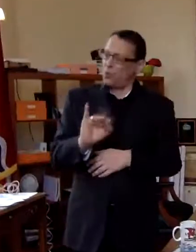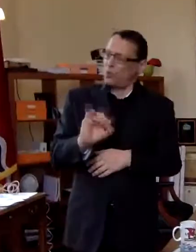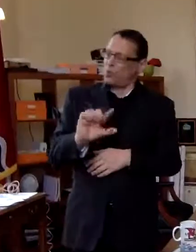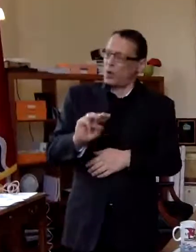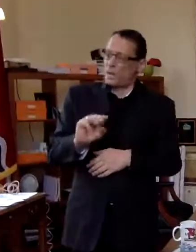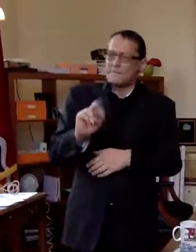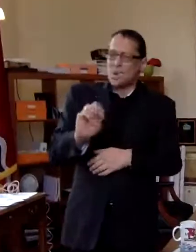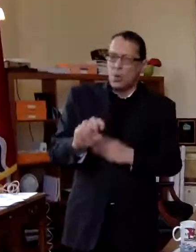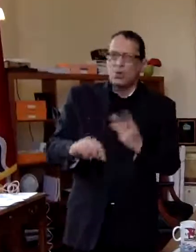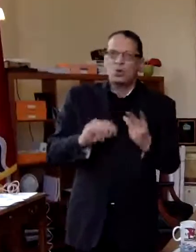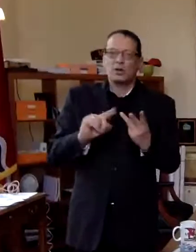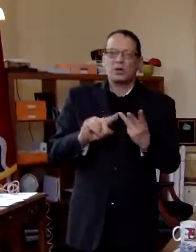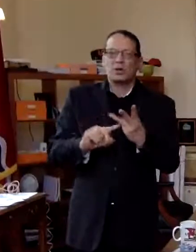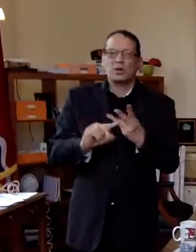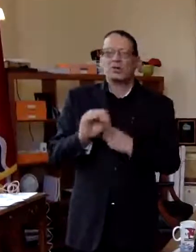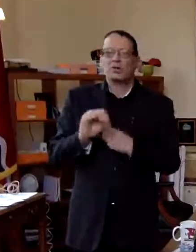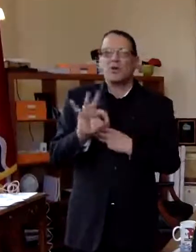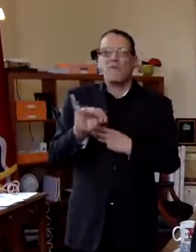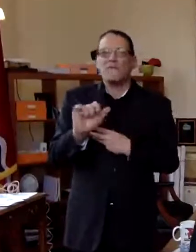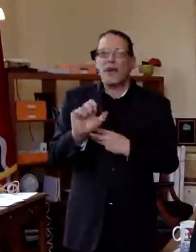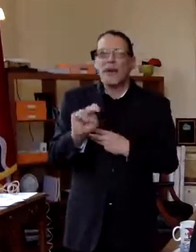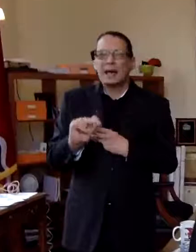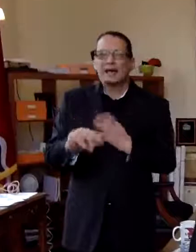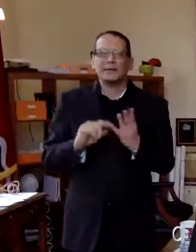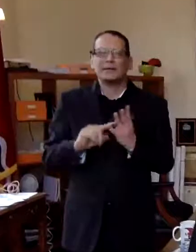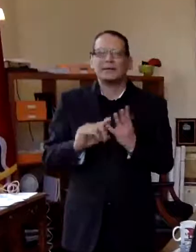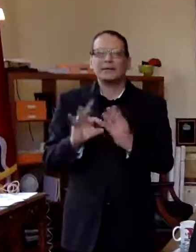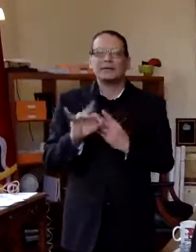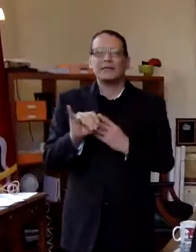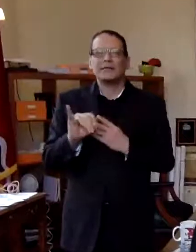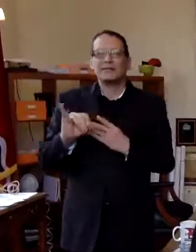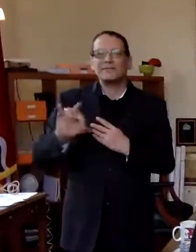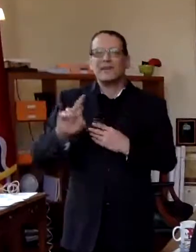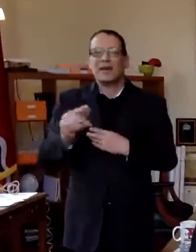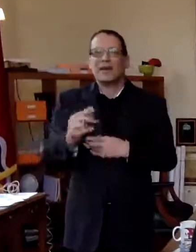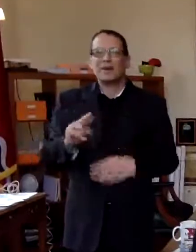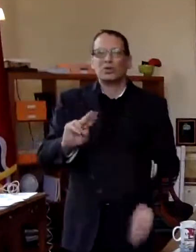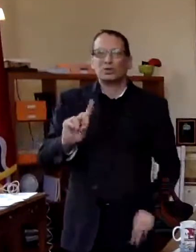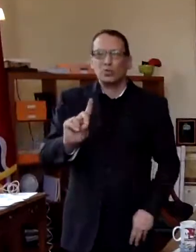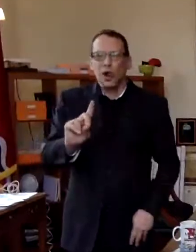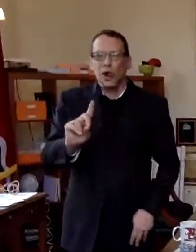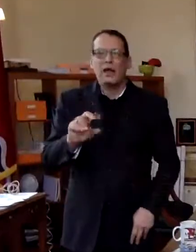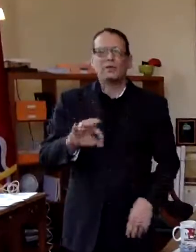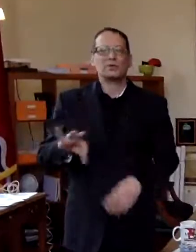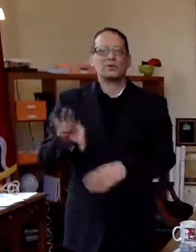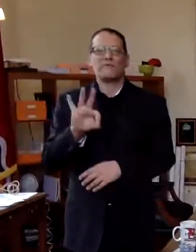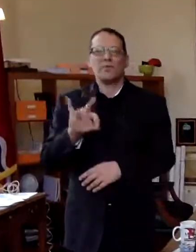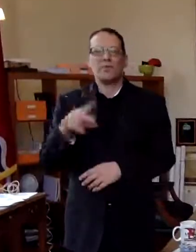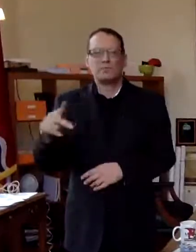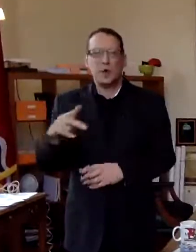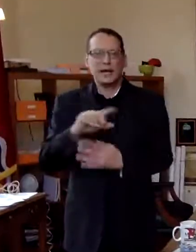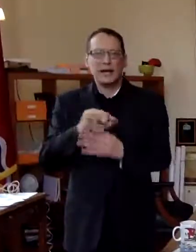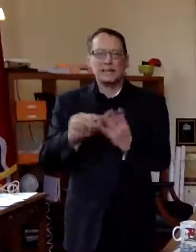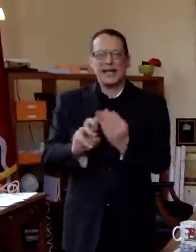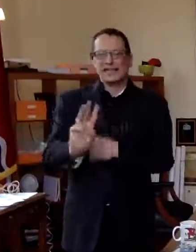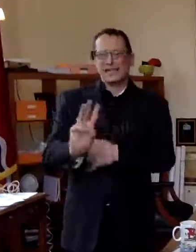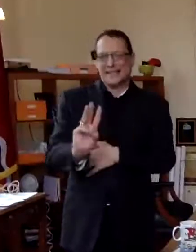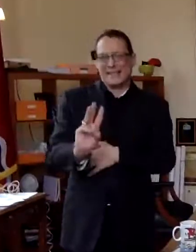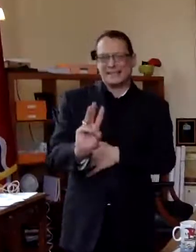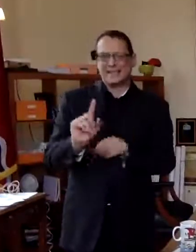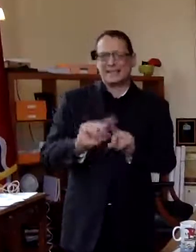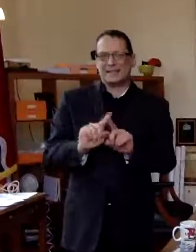now you're going to test me here fairgrounds forest park there's six major parks